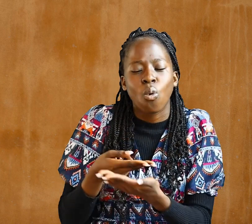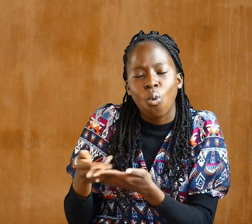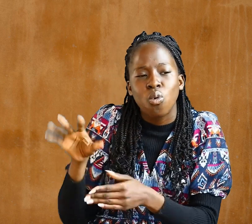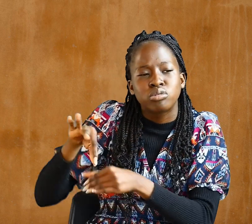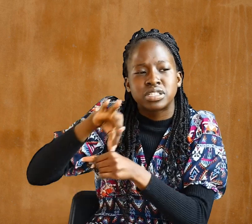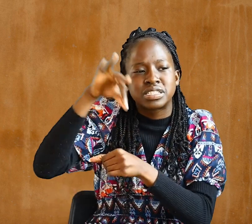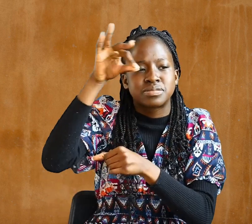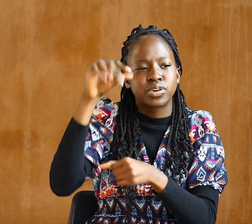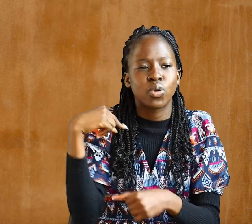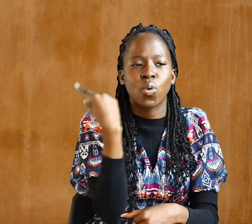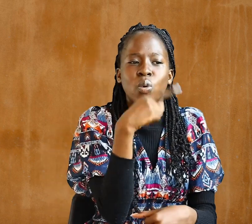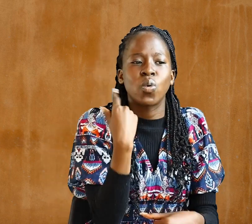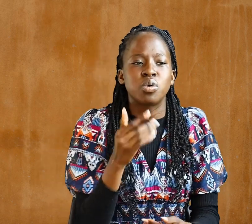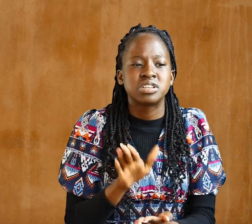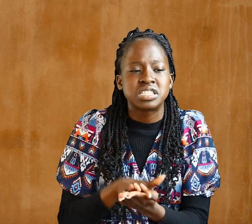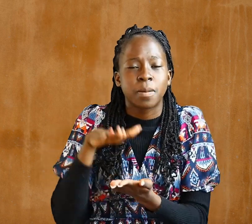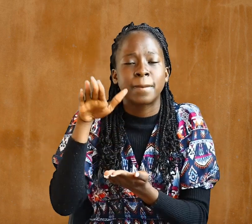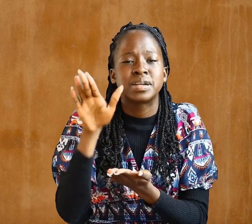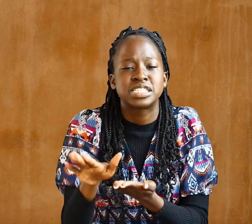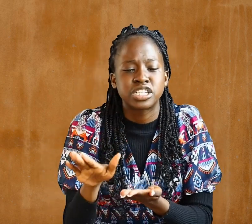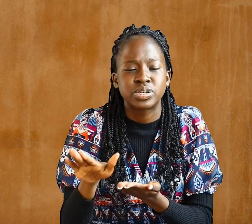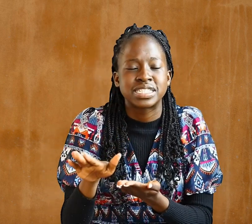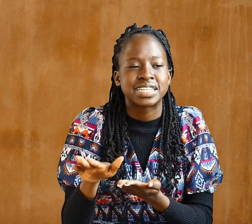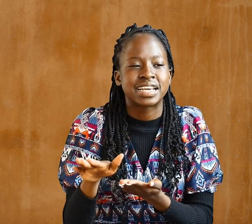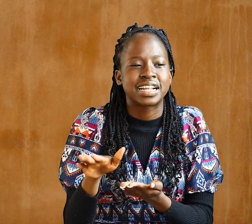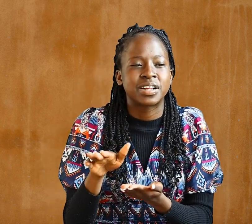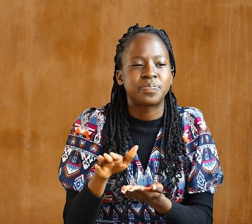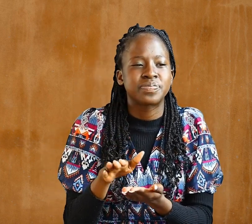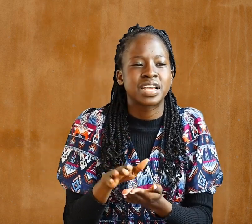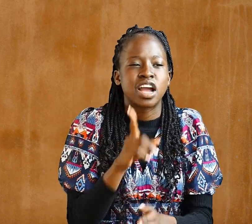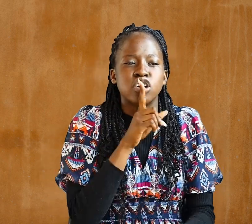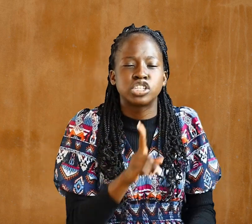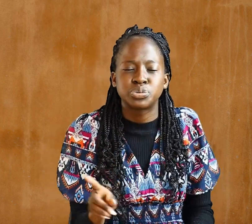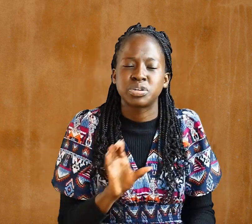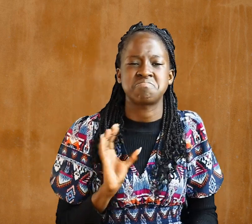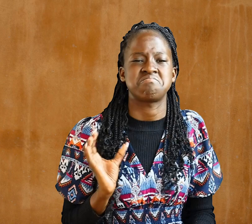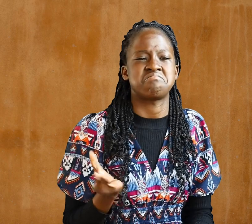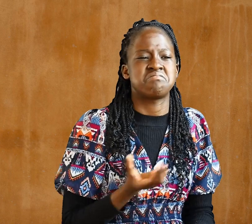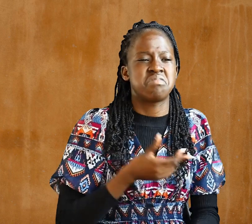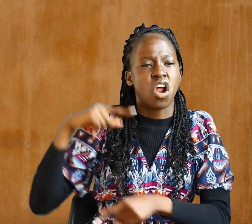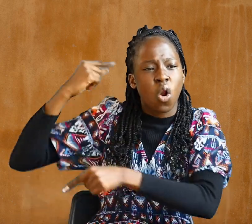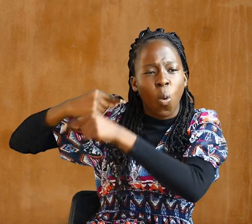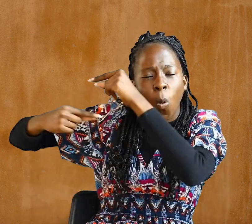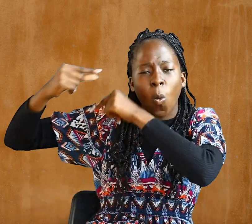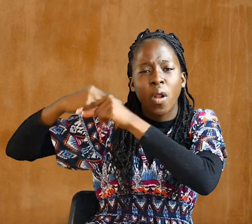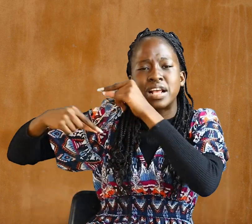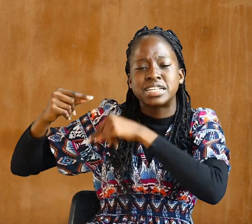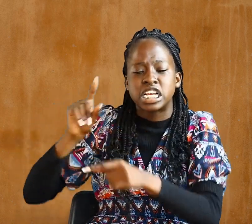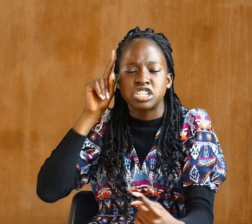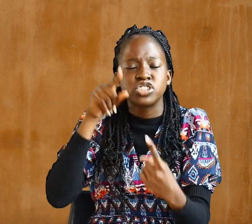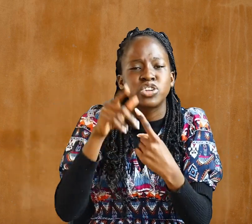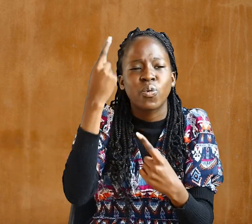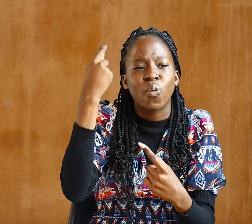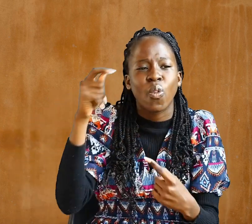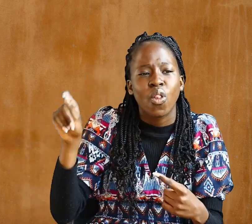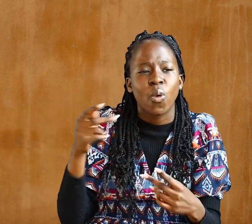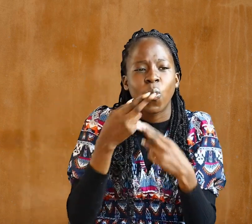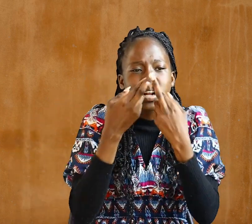who is a deposit guaranteeing our inheritance until the redemption of those who were God's